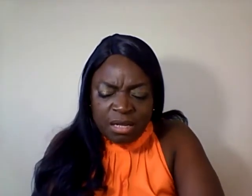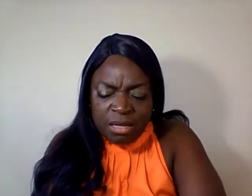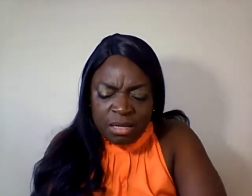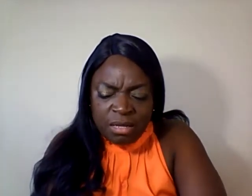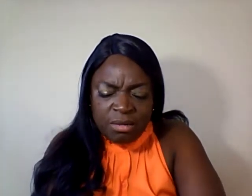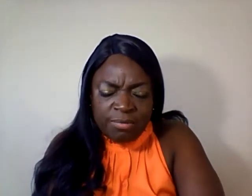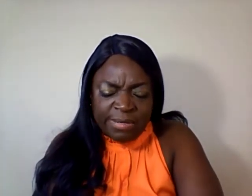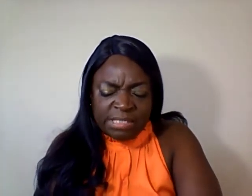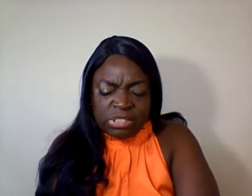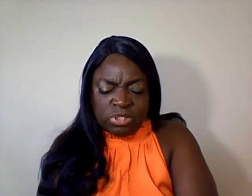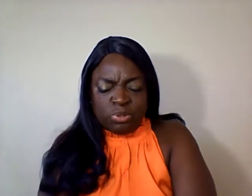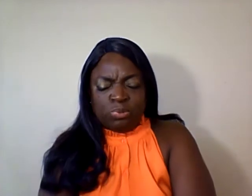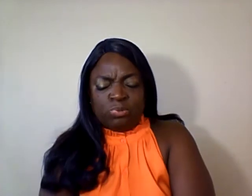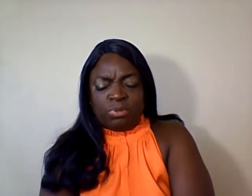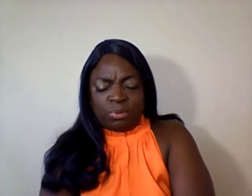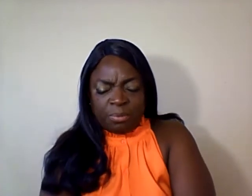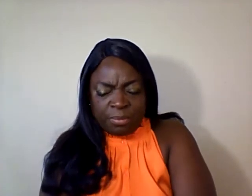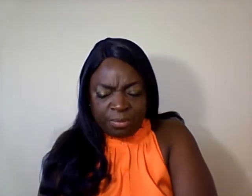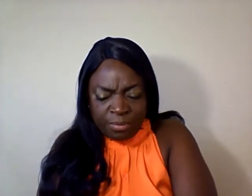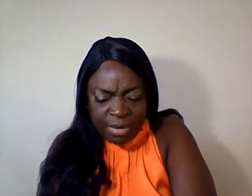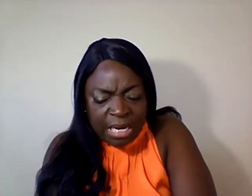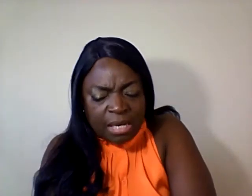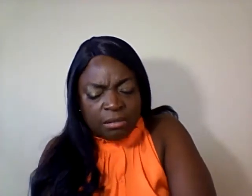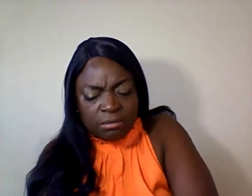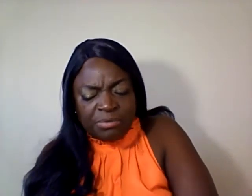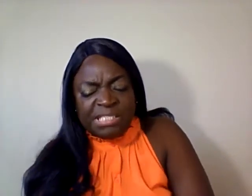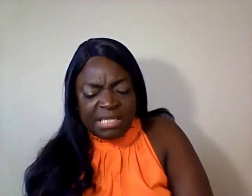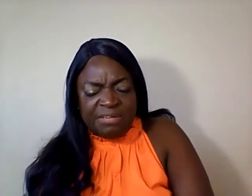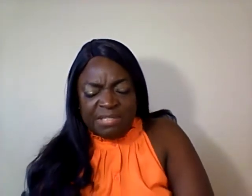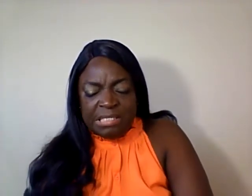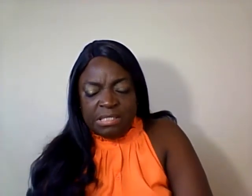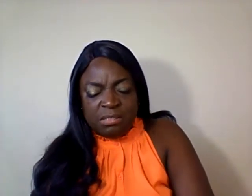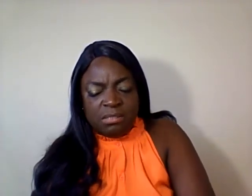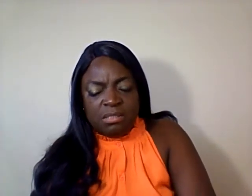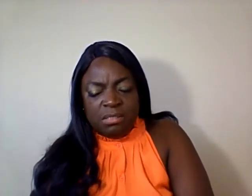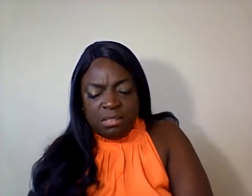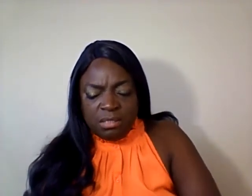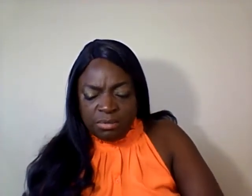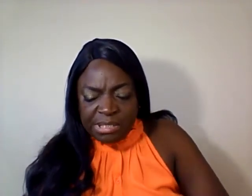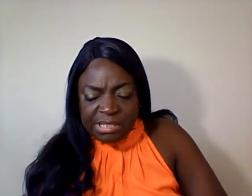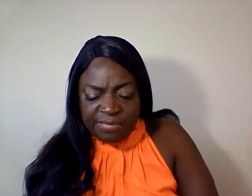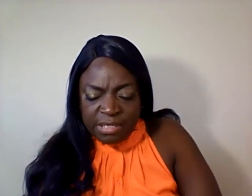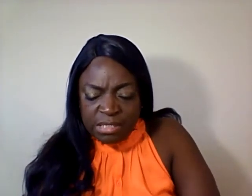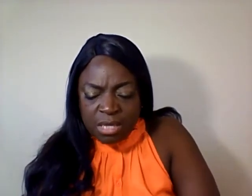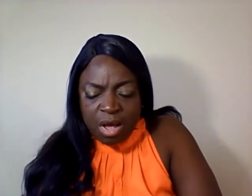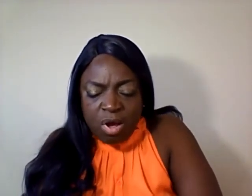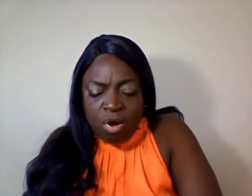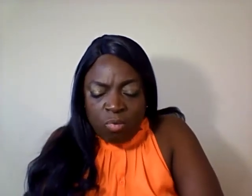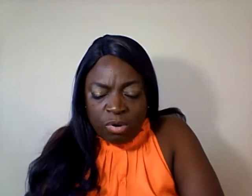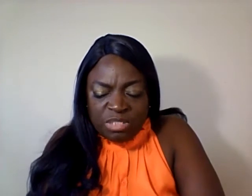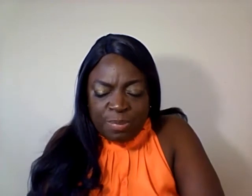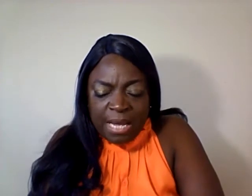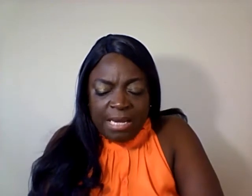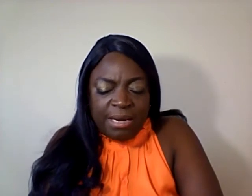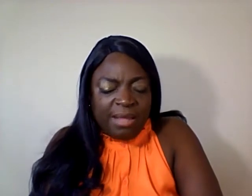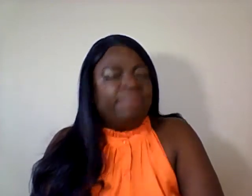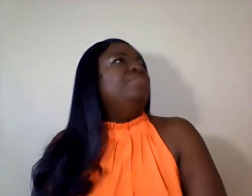Uh, one, two, three. Three TVs. Three TVs. Worst pain ever.